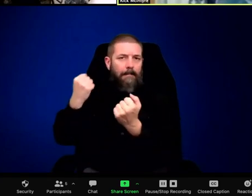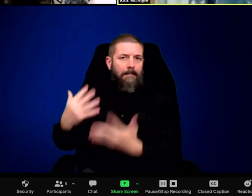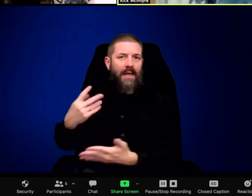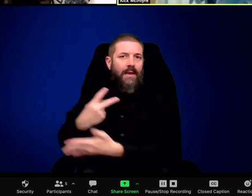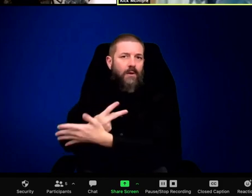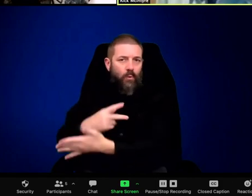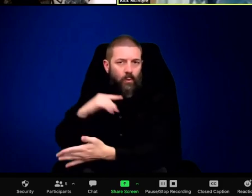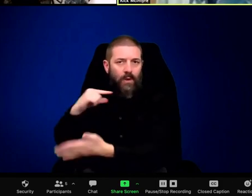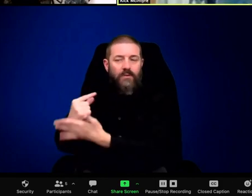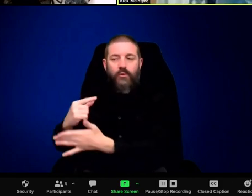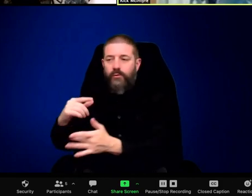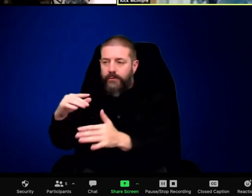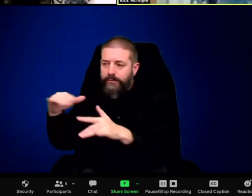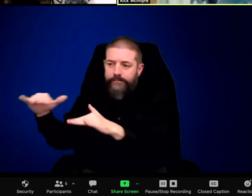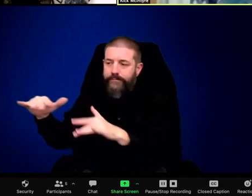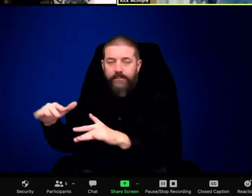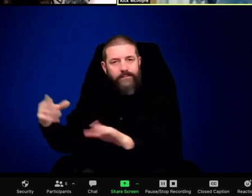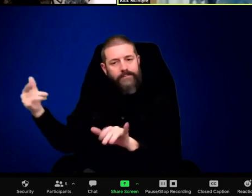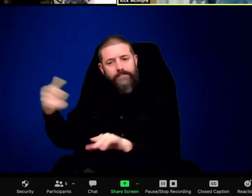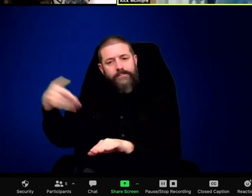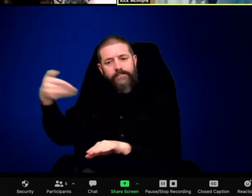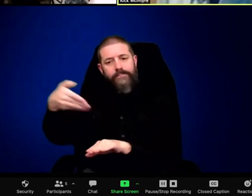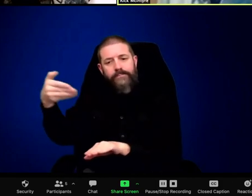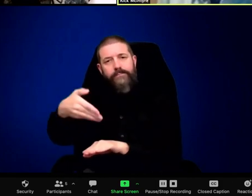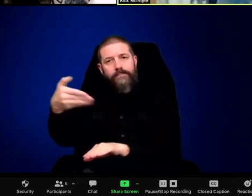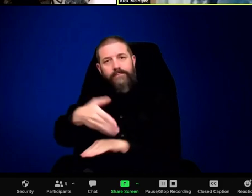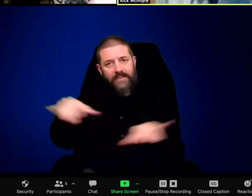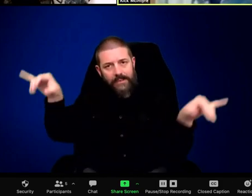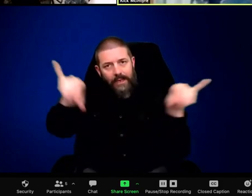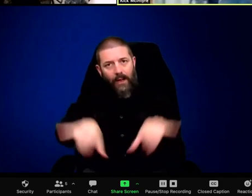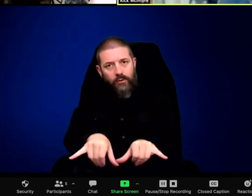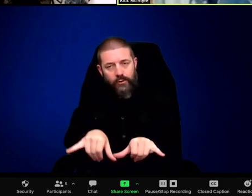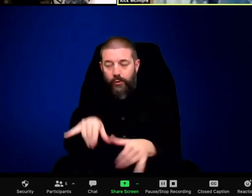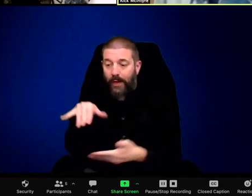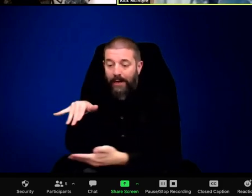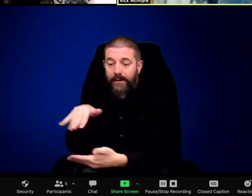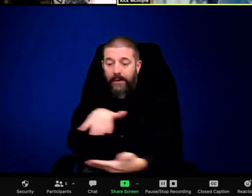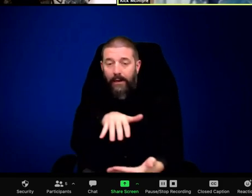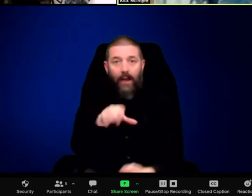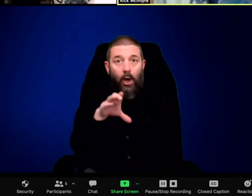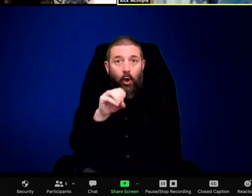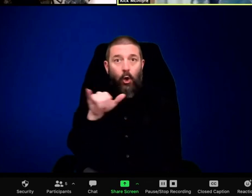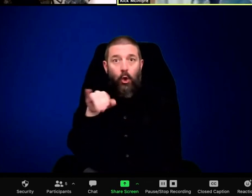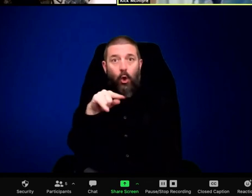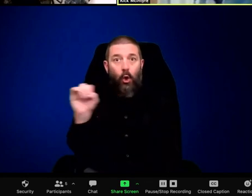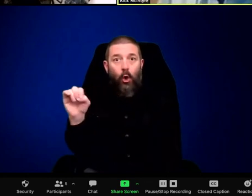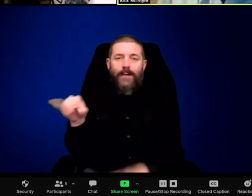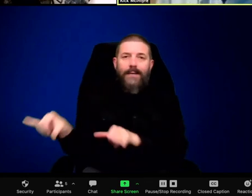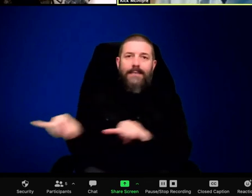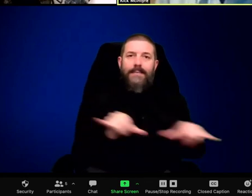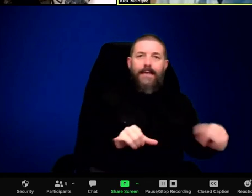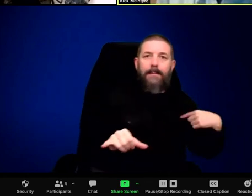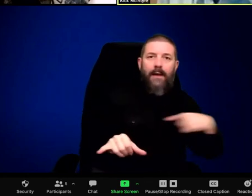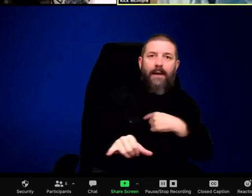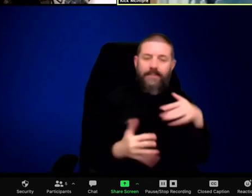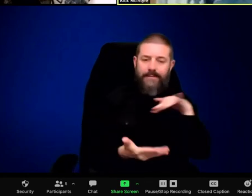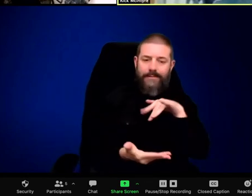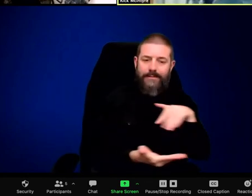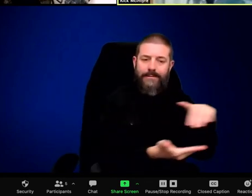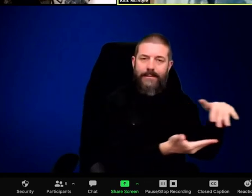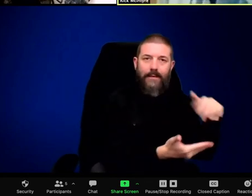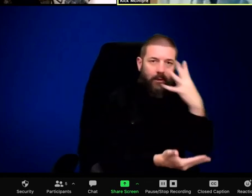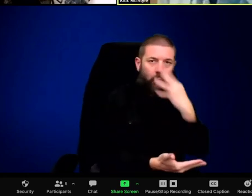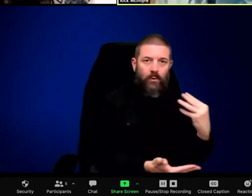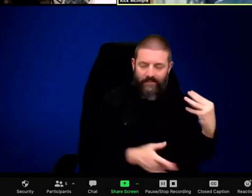Dave's Hill, Bob's Knob, Dorothy's Knoll, things like that. And Bob's Knob is named after